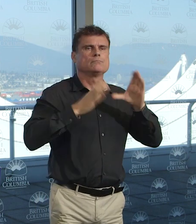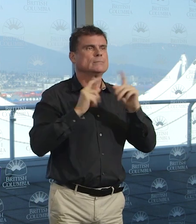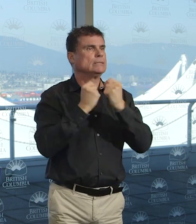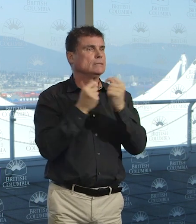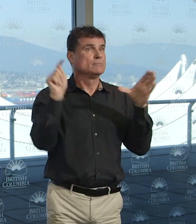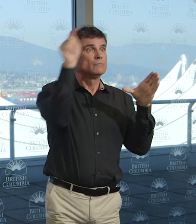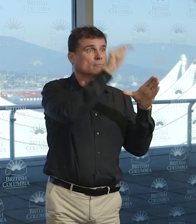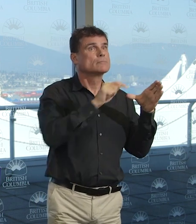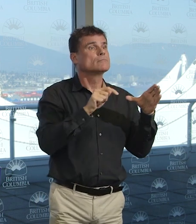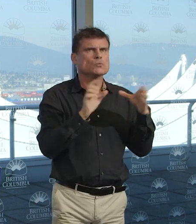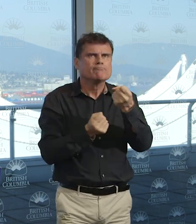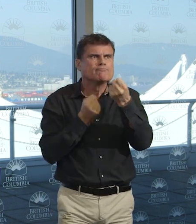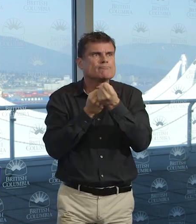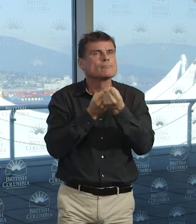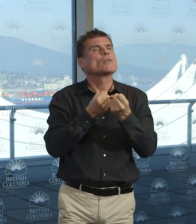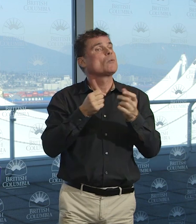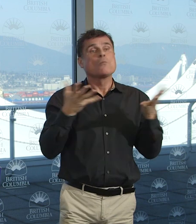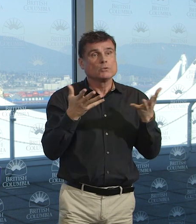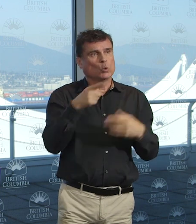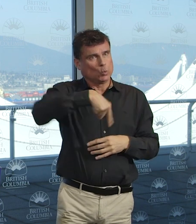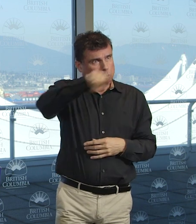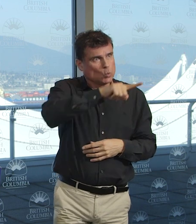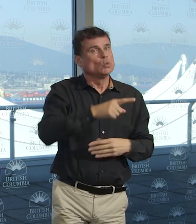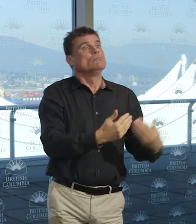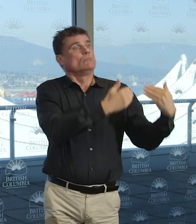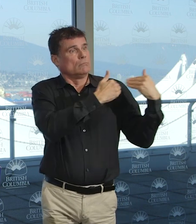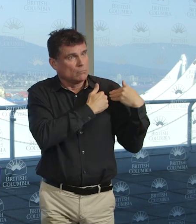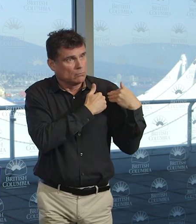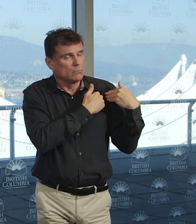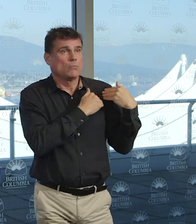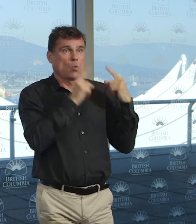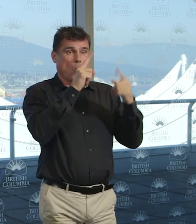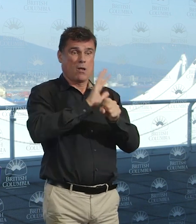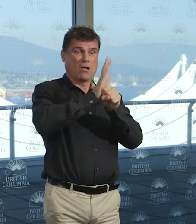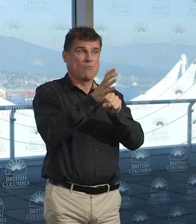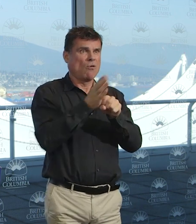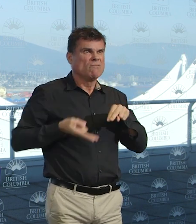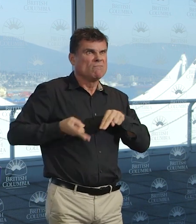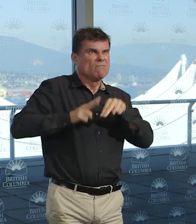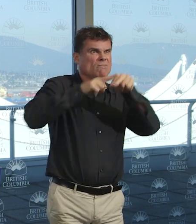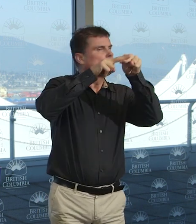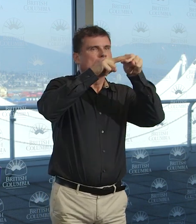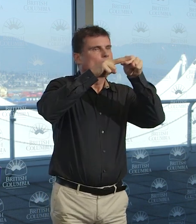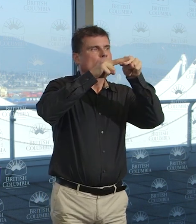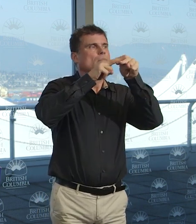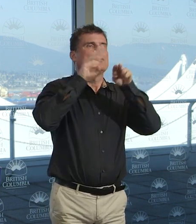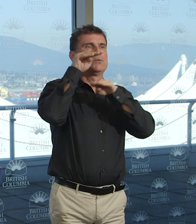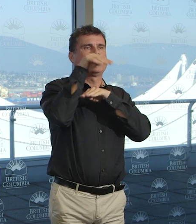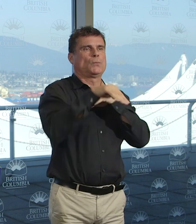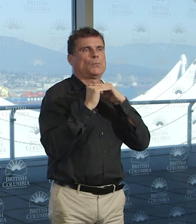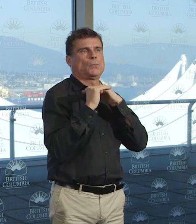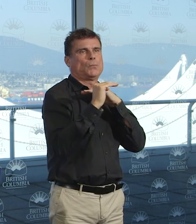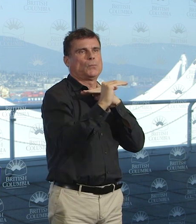need to provide the continued service and the continued care that will help everyone in the province. Right now and every moment from here on,